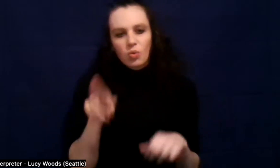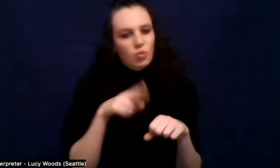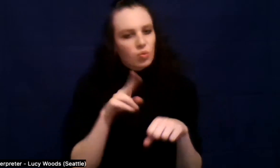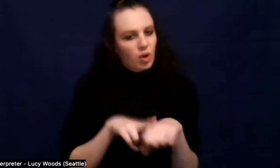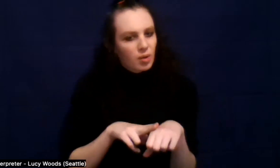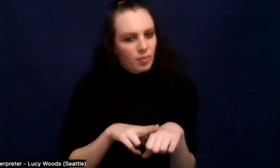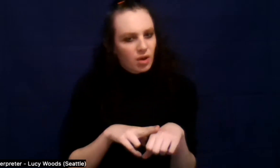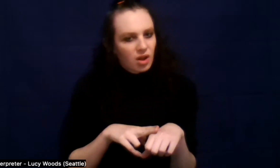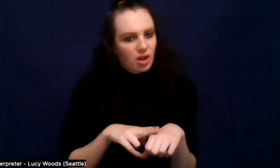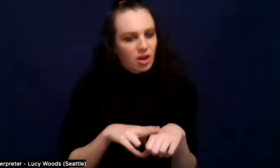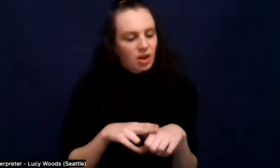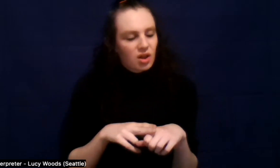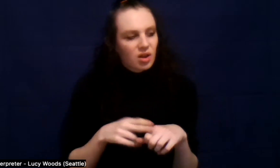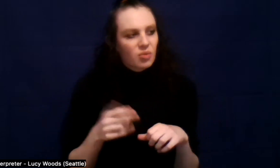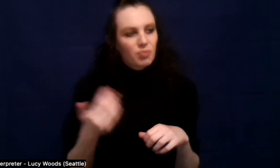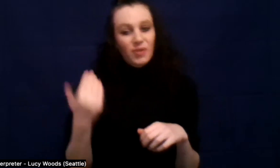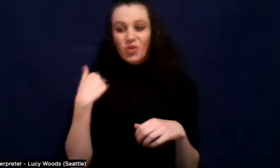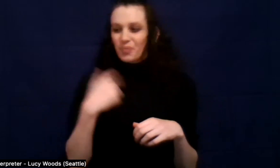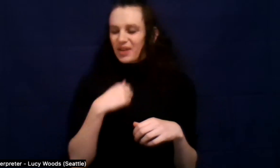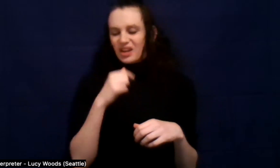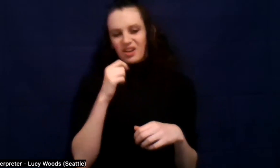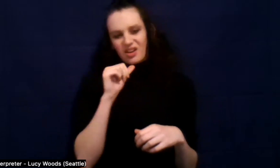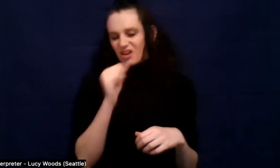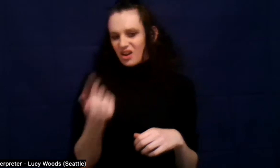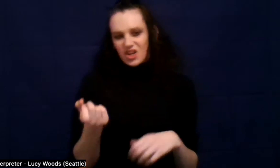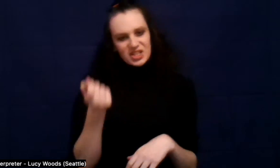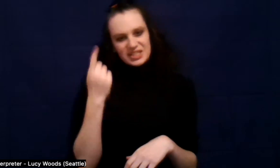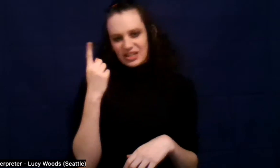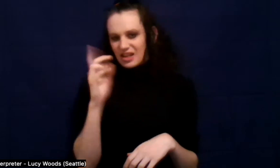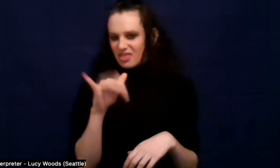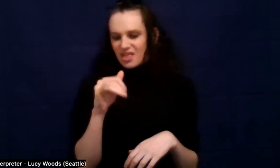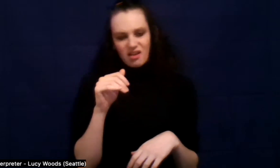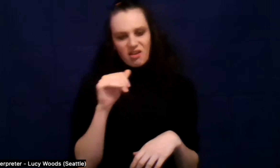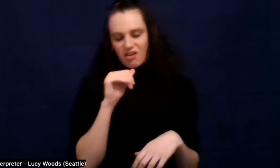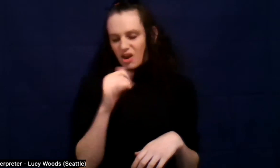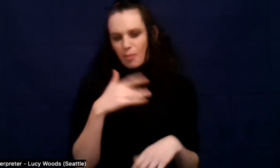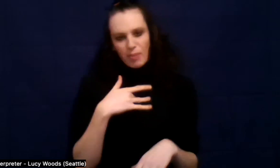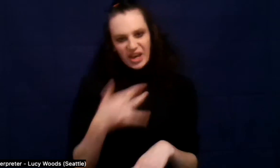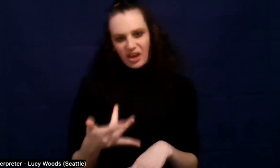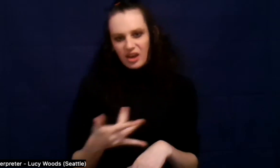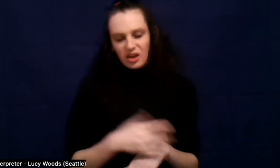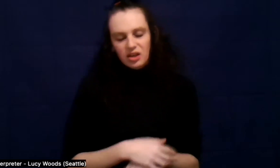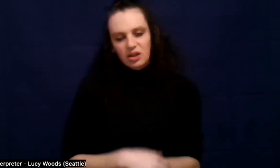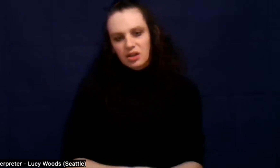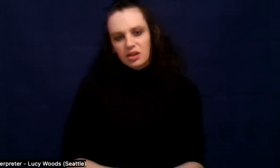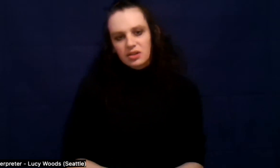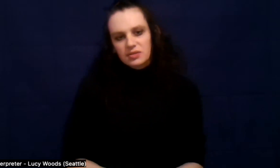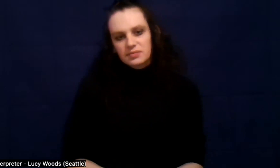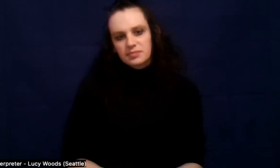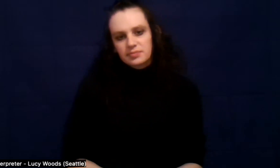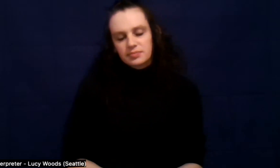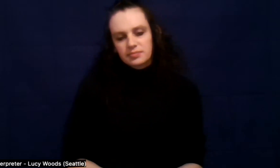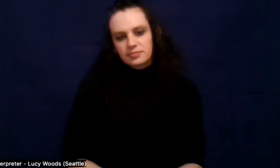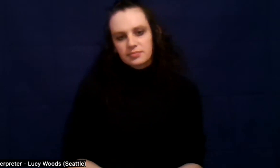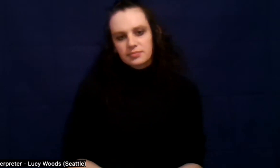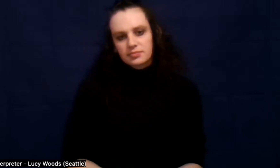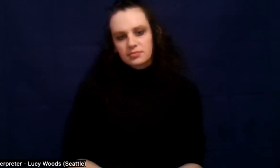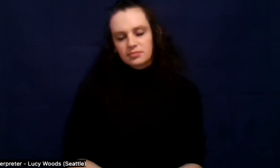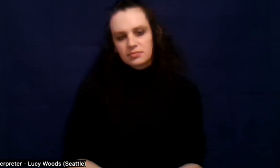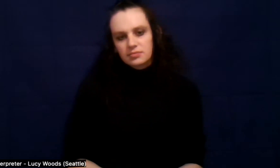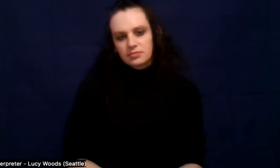know what it was at the time. I guess that I'll